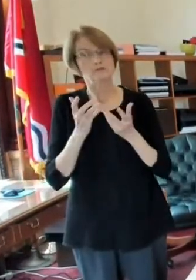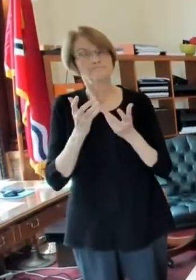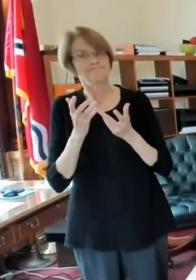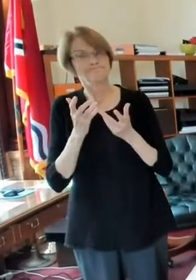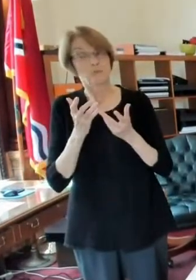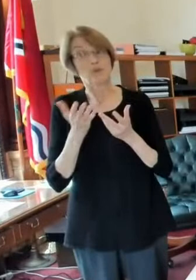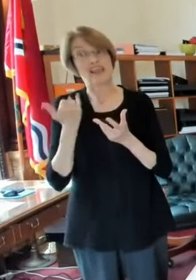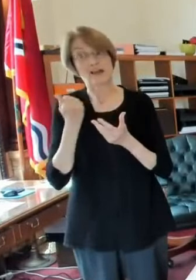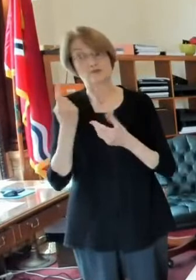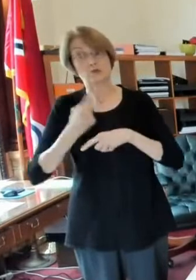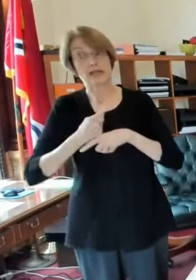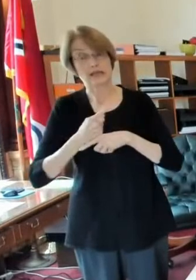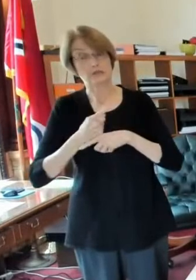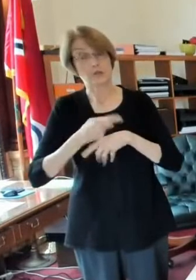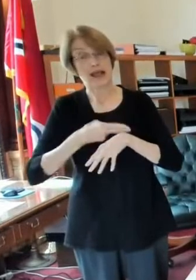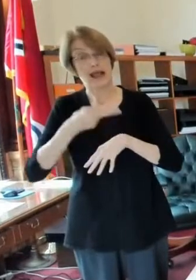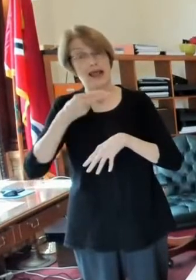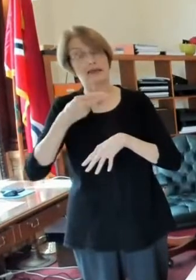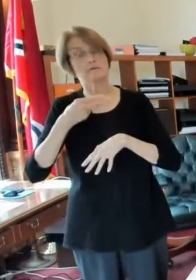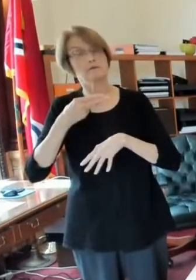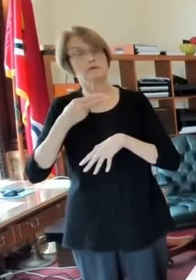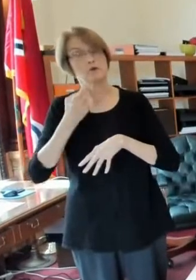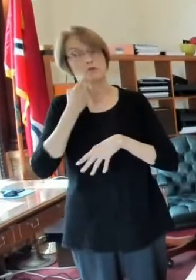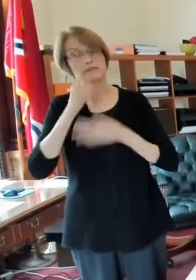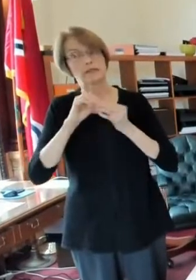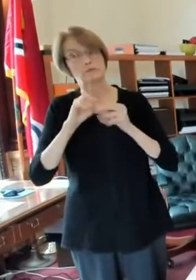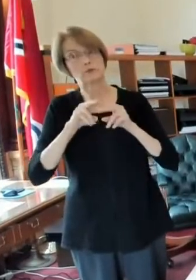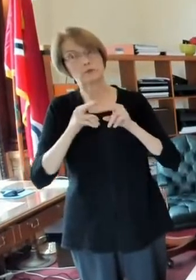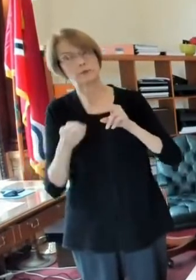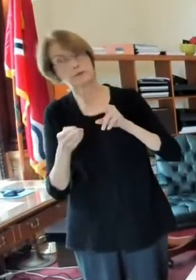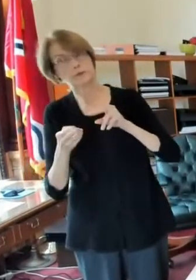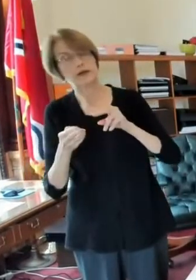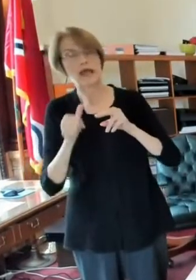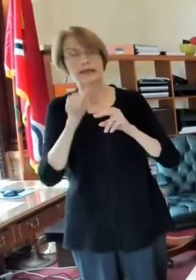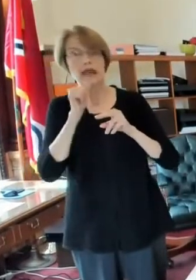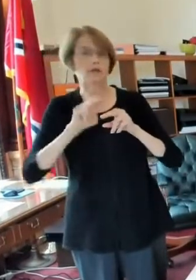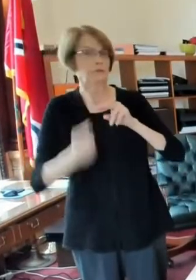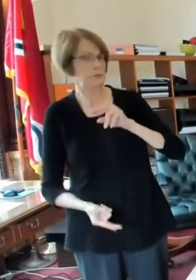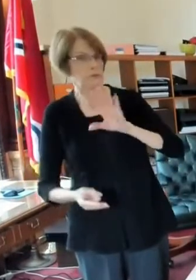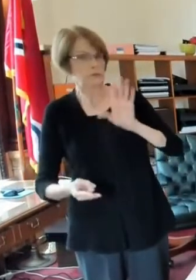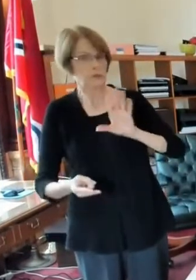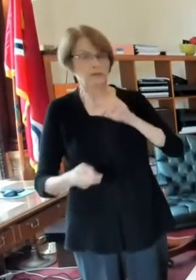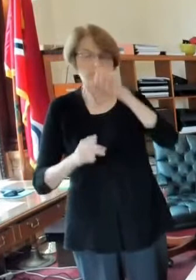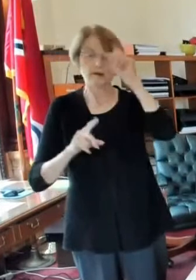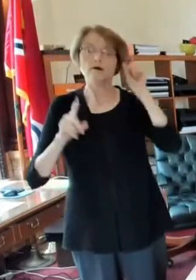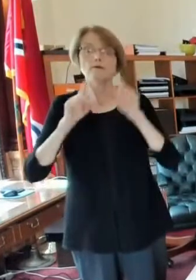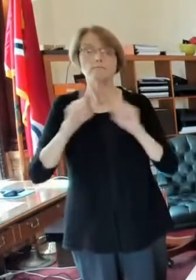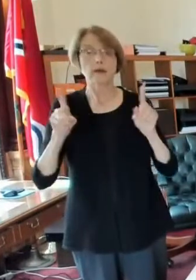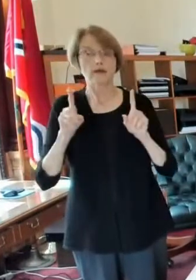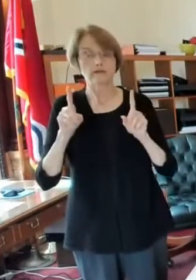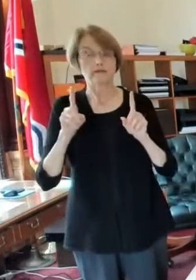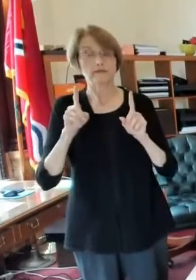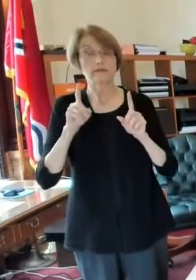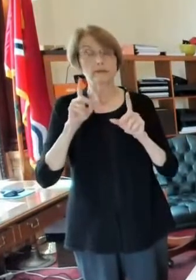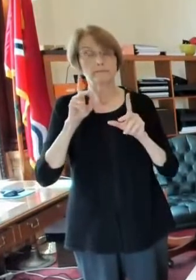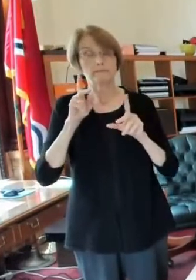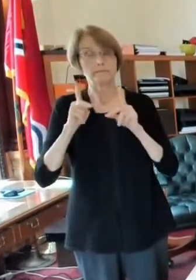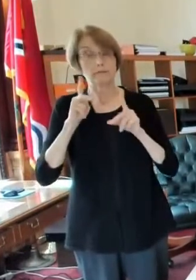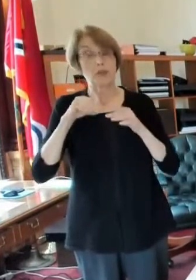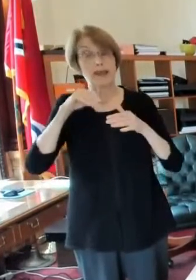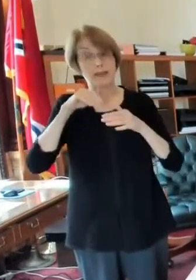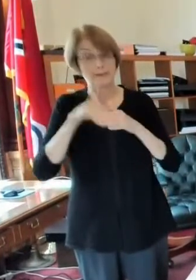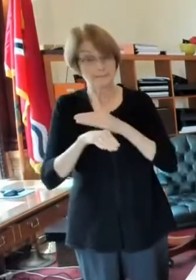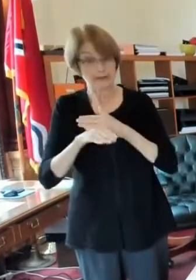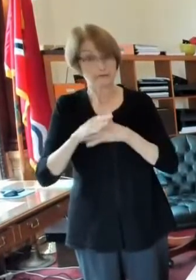few days so that's that's good not much change though uh patients admitted to the hospital yesterday or two days ago